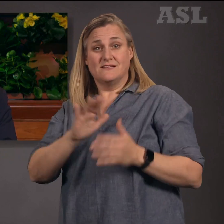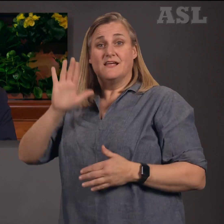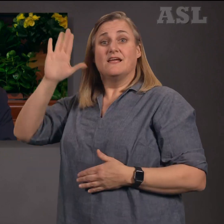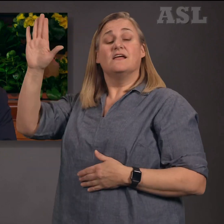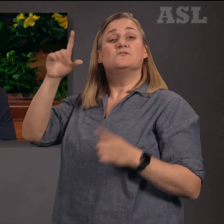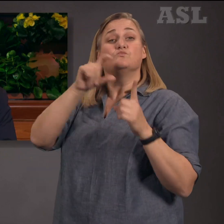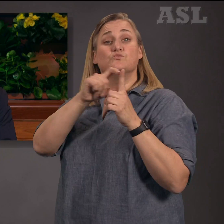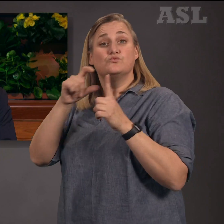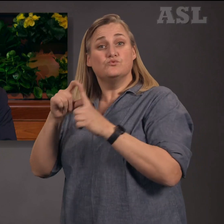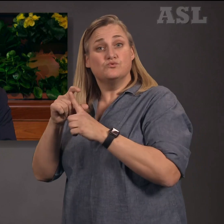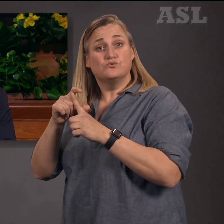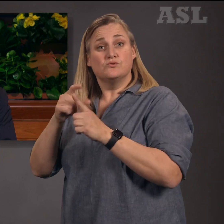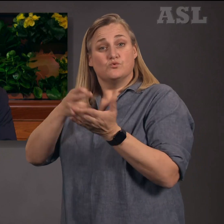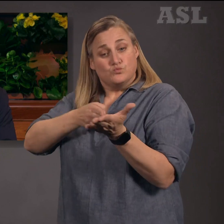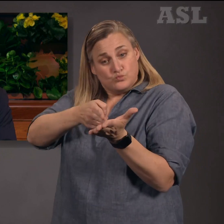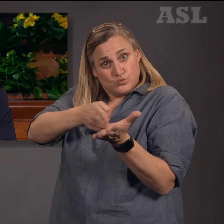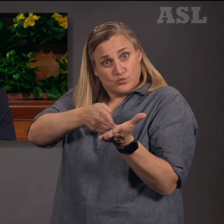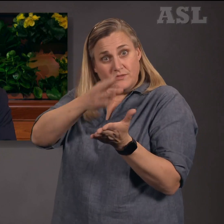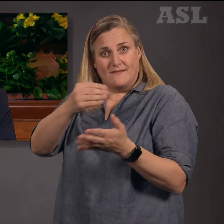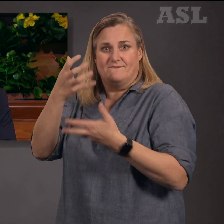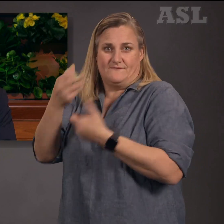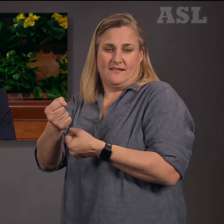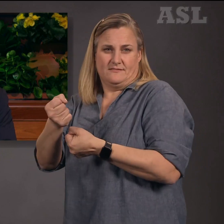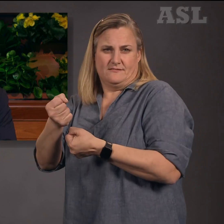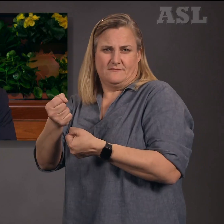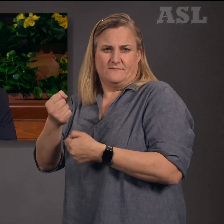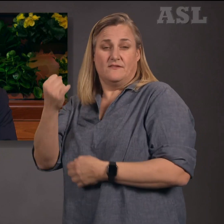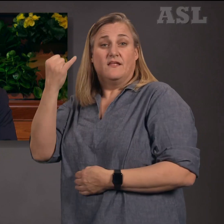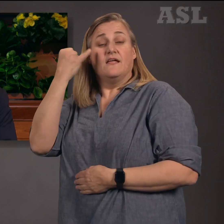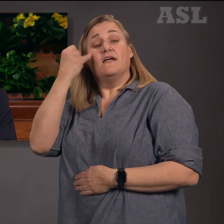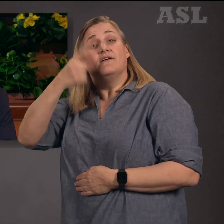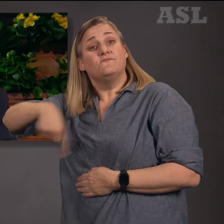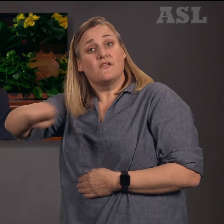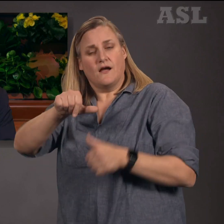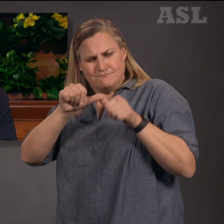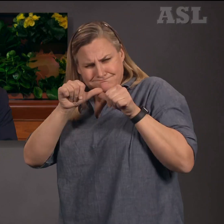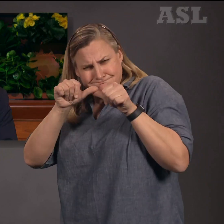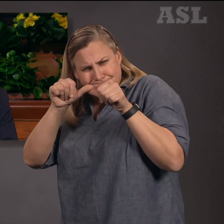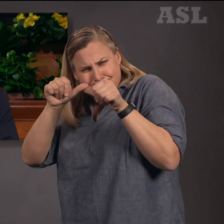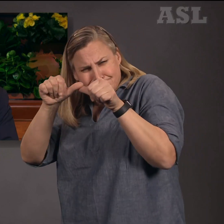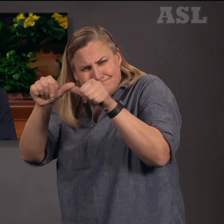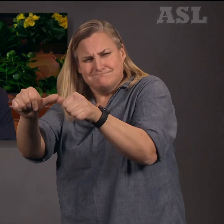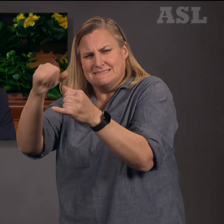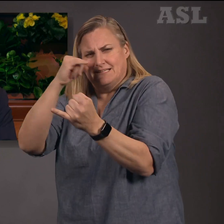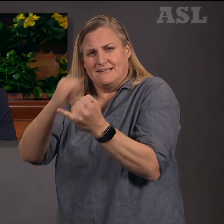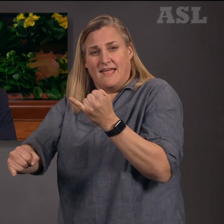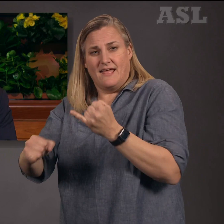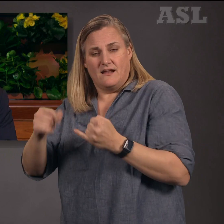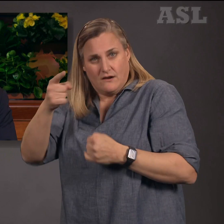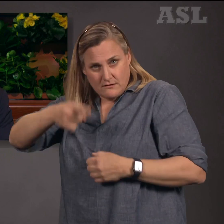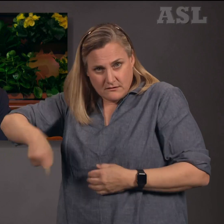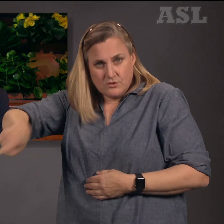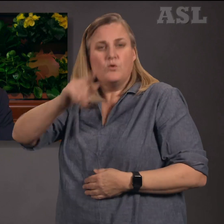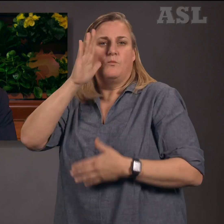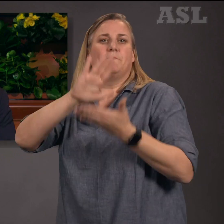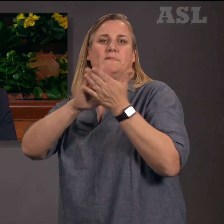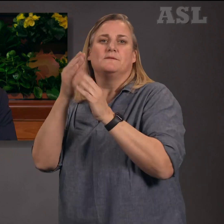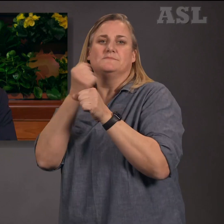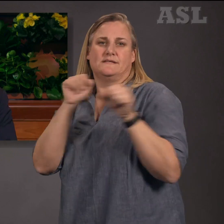Yea, the words of my beloved are true and faithful. He that endureth to the end, the same shall be